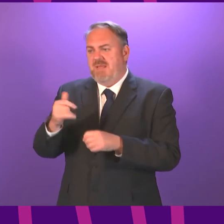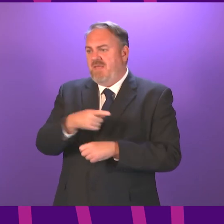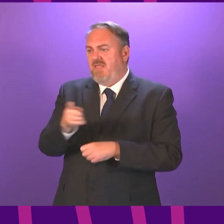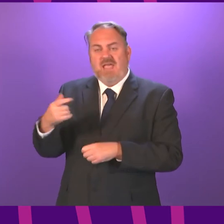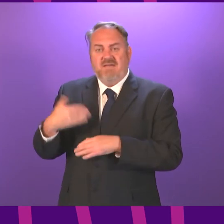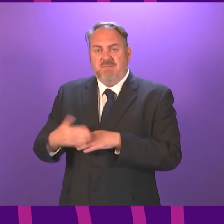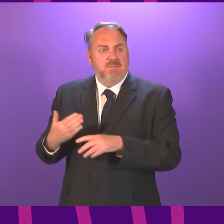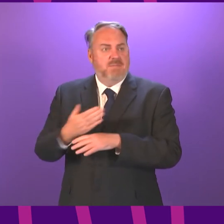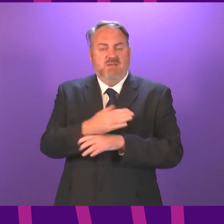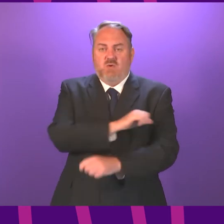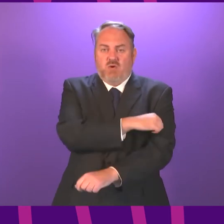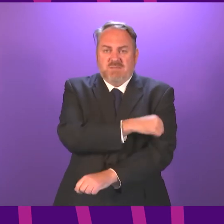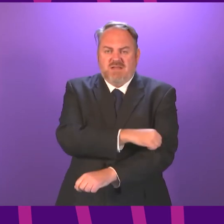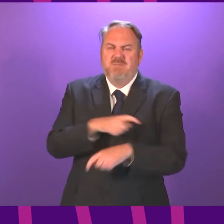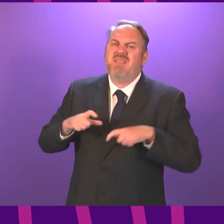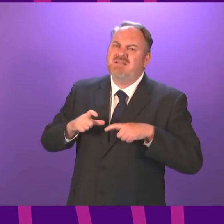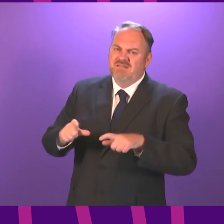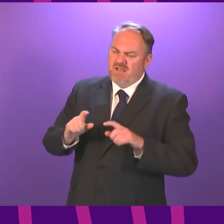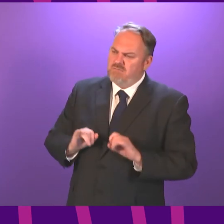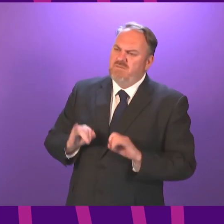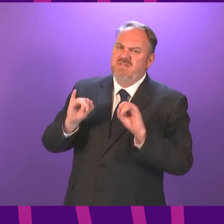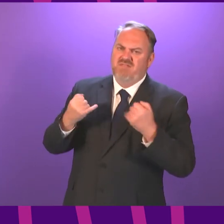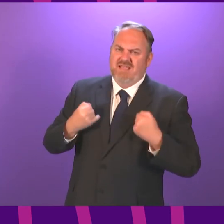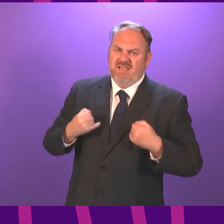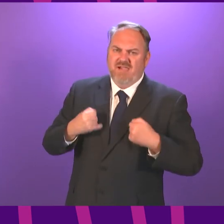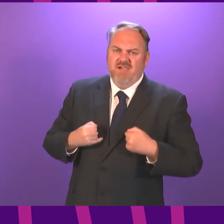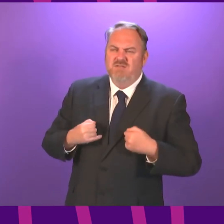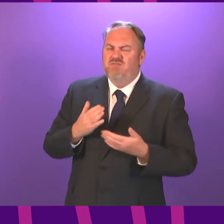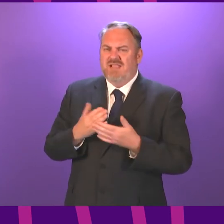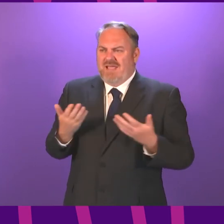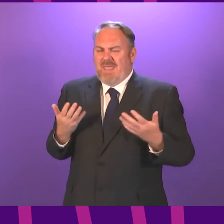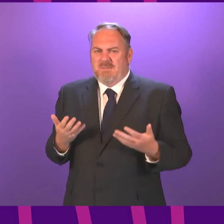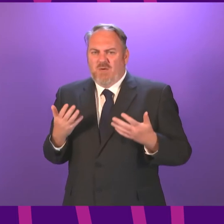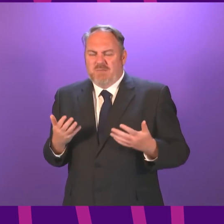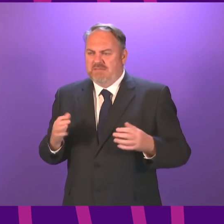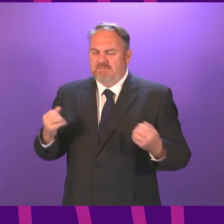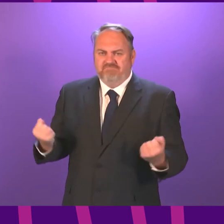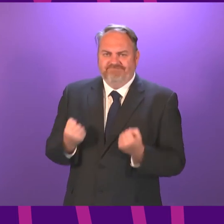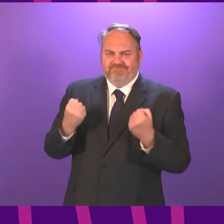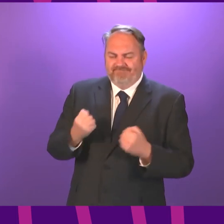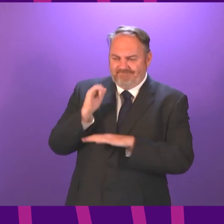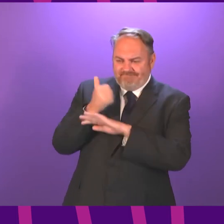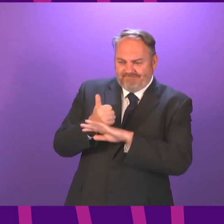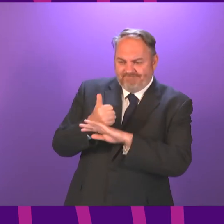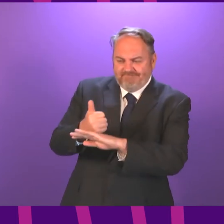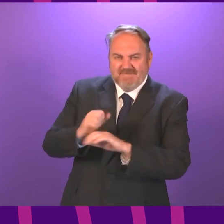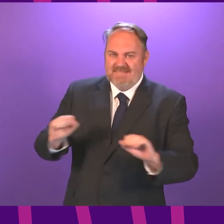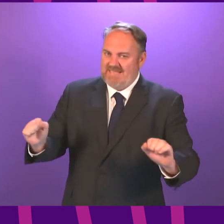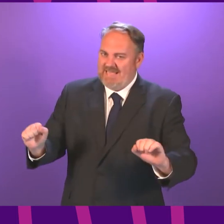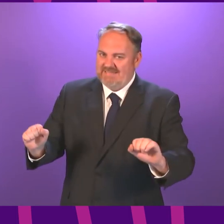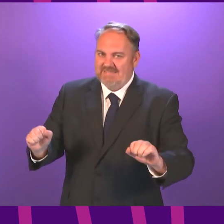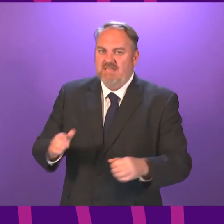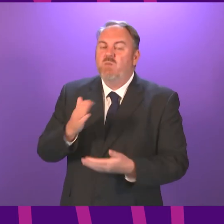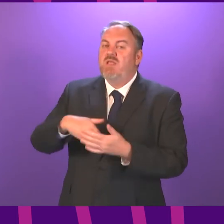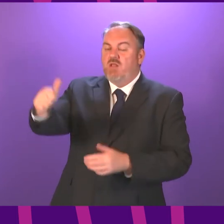hospital. So, in summary, our position is still fragile. Case numbers are higher than we would like. The virus does still cause serious